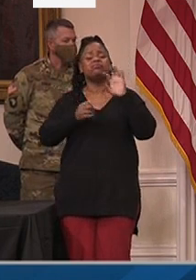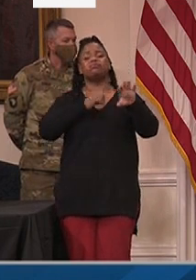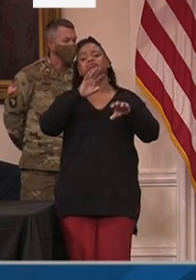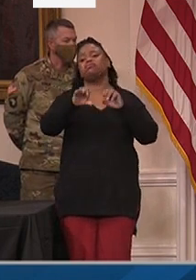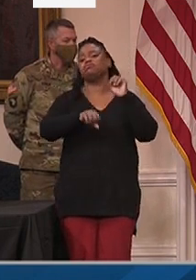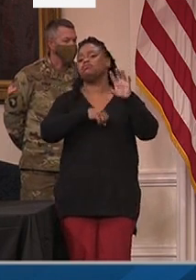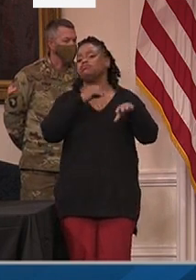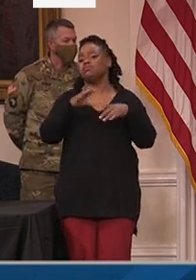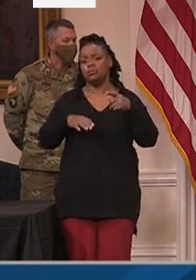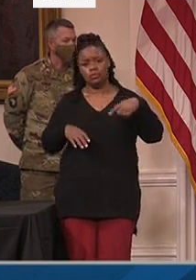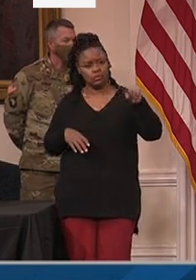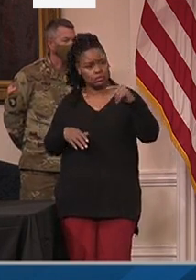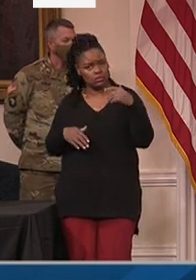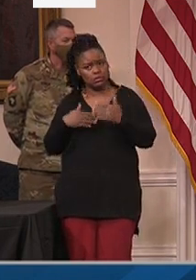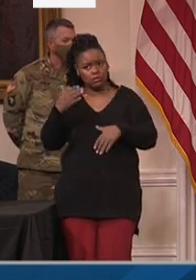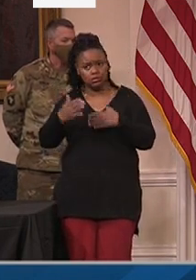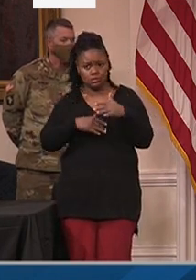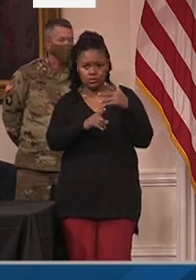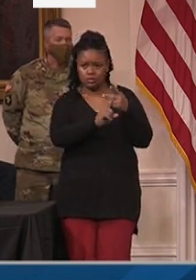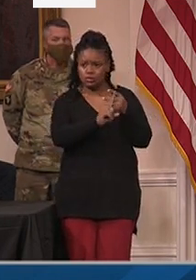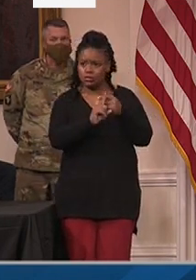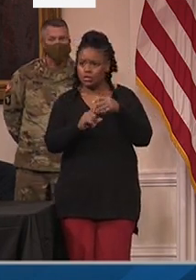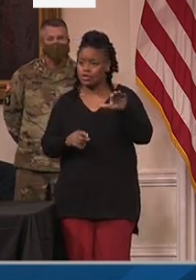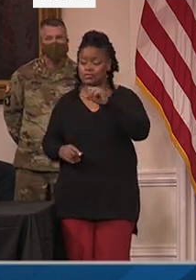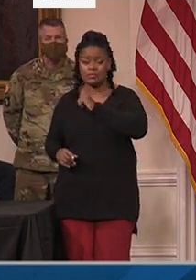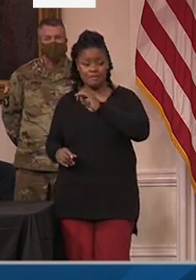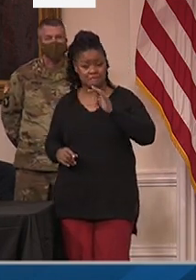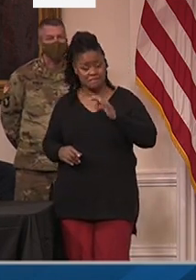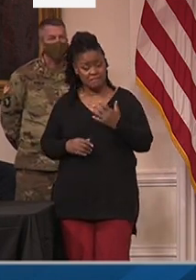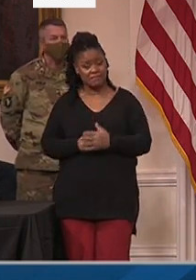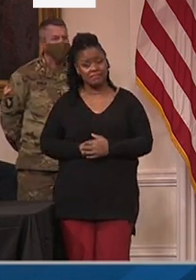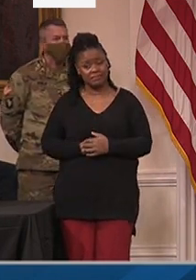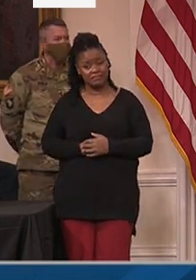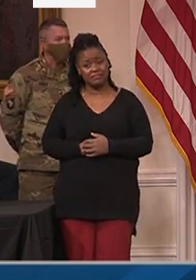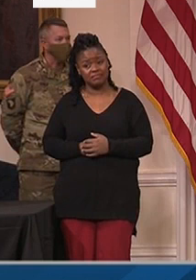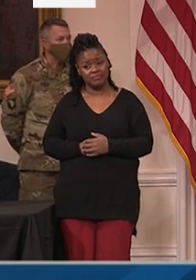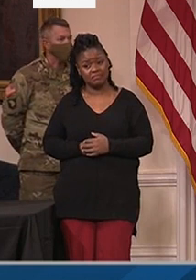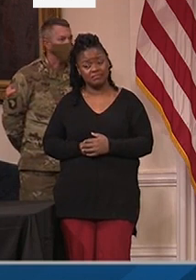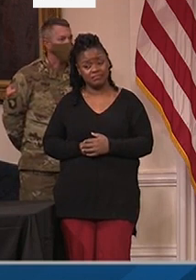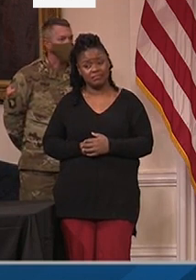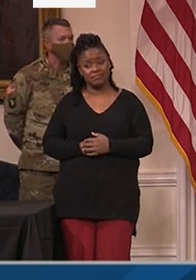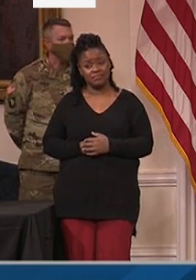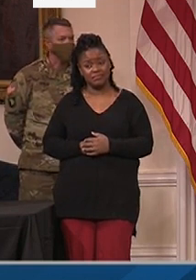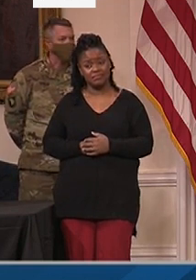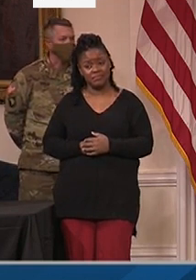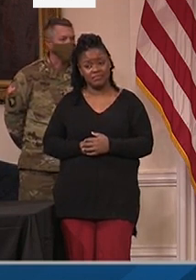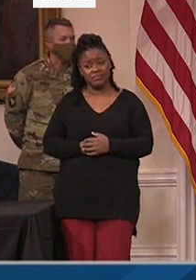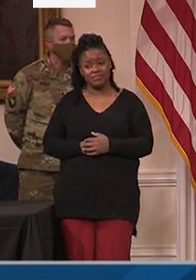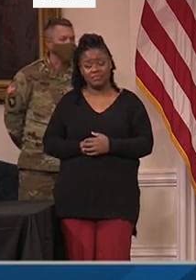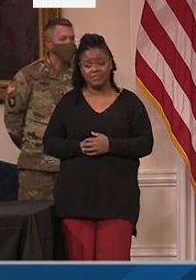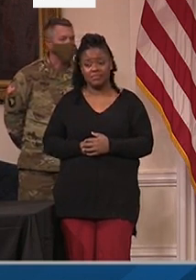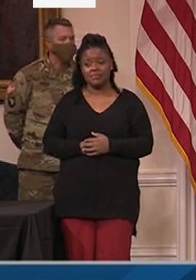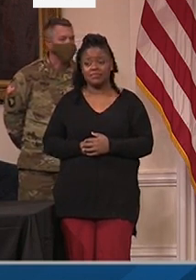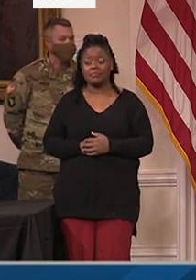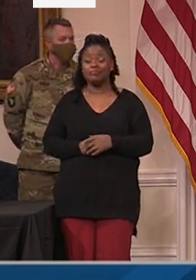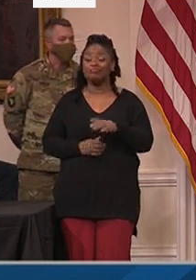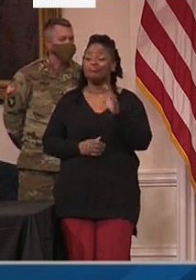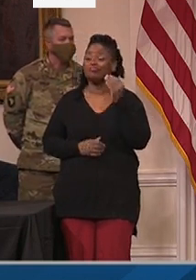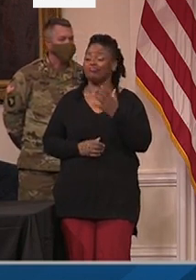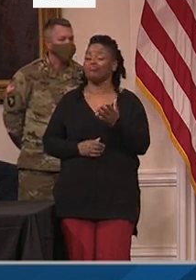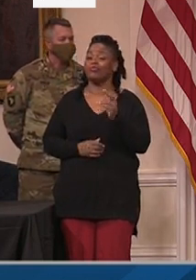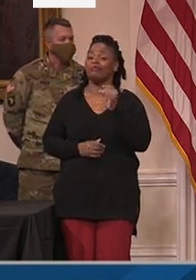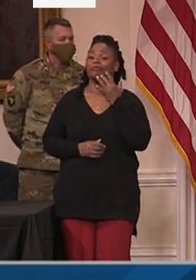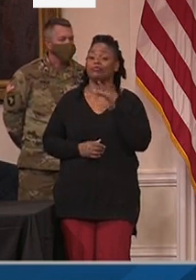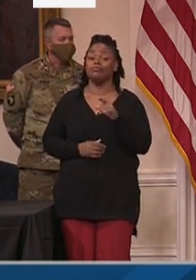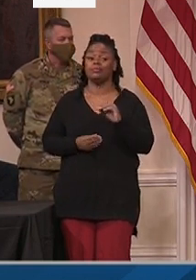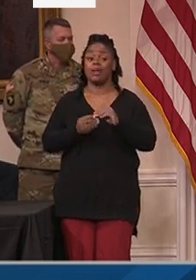pace of vaccinating their workers. Slow and uneven data reporting has made it